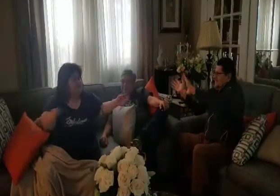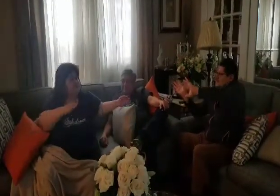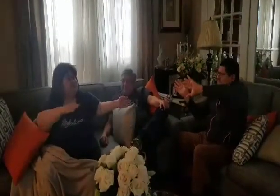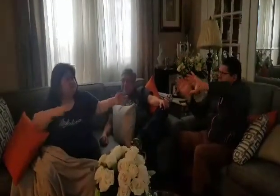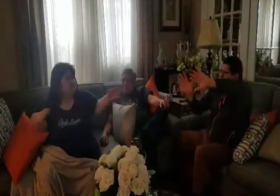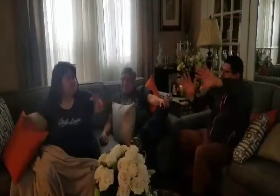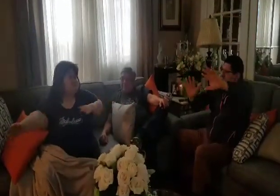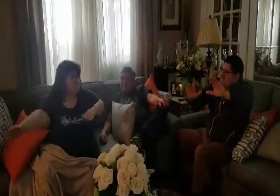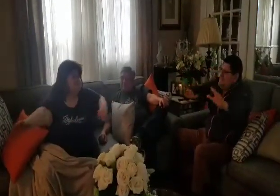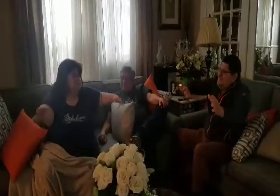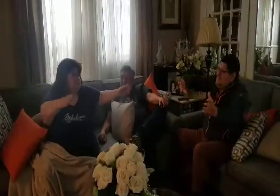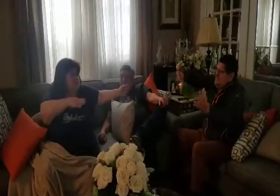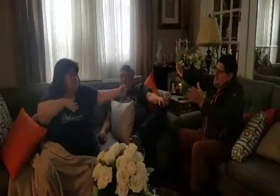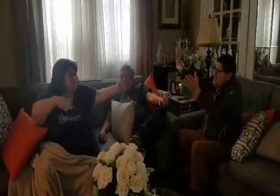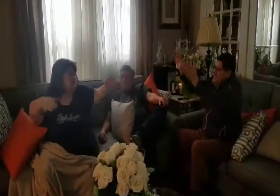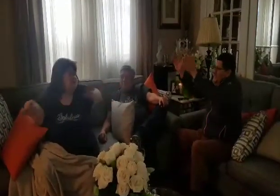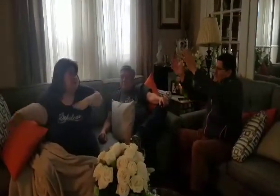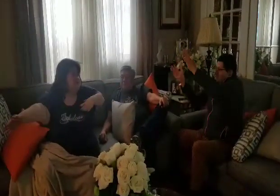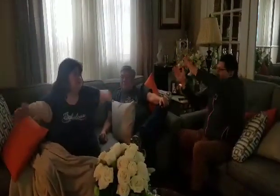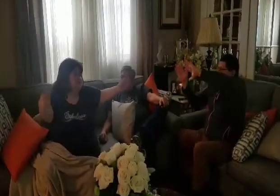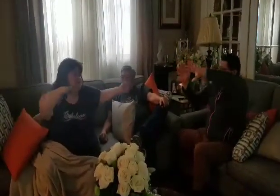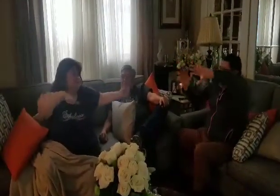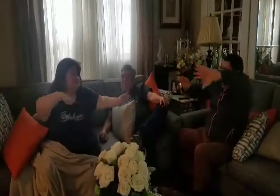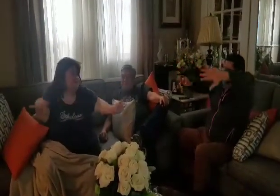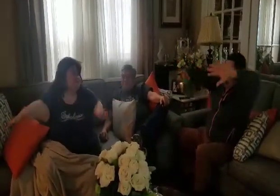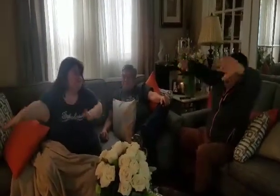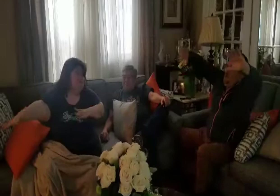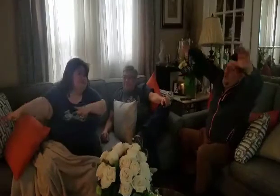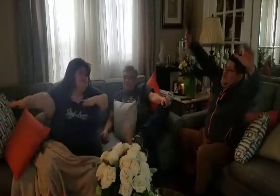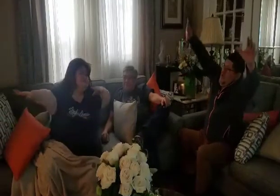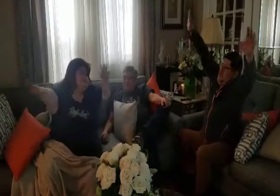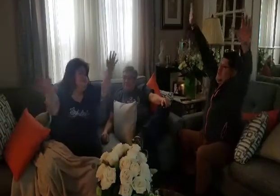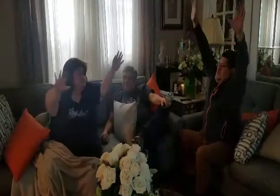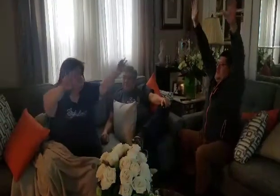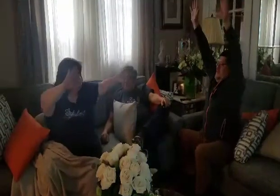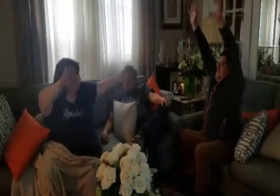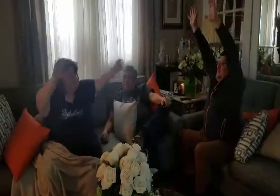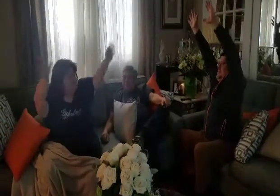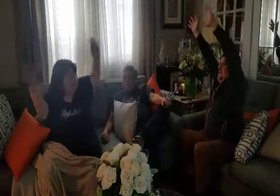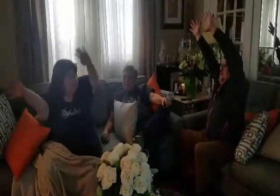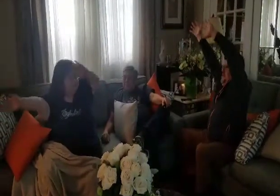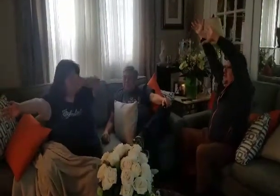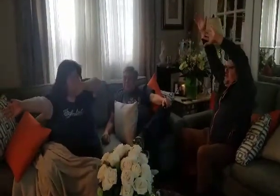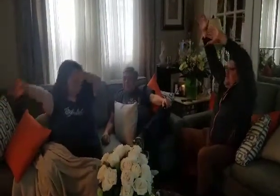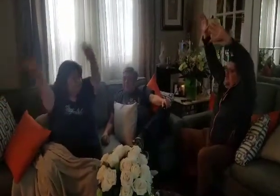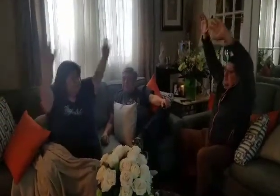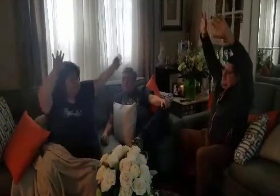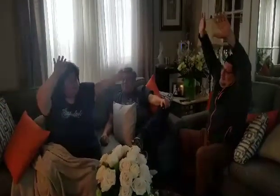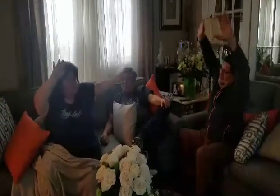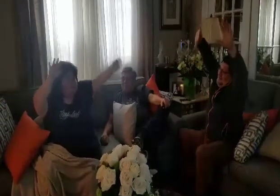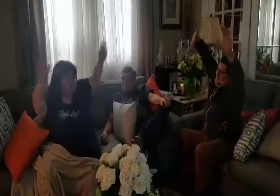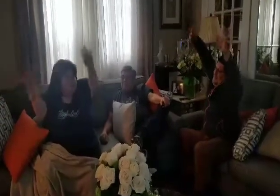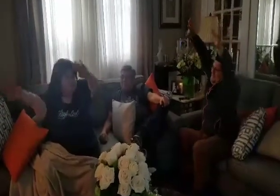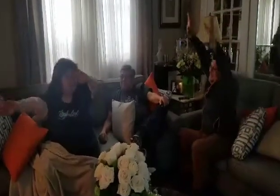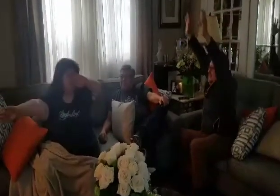brightness of deep, I like dark and I think to myself,